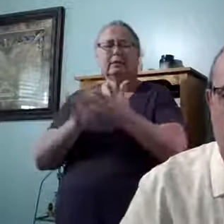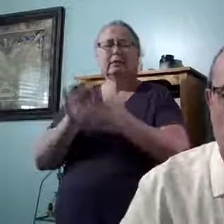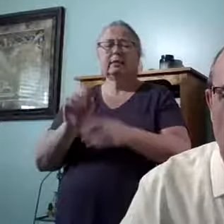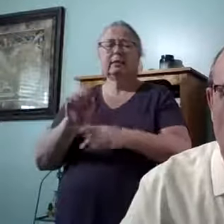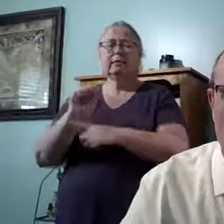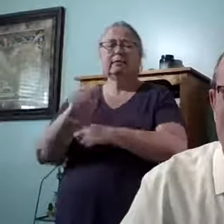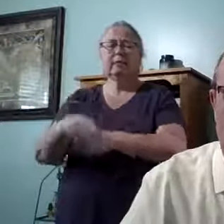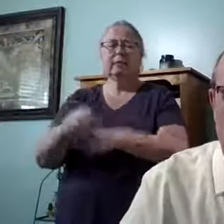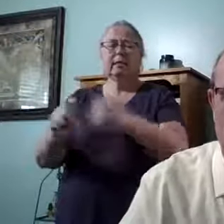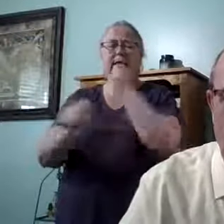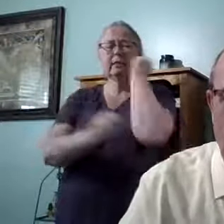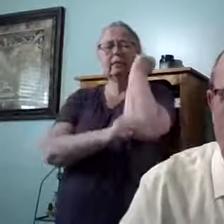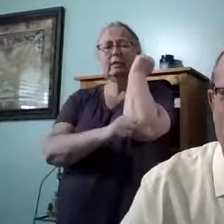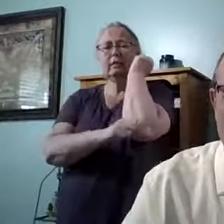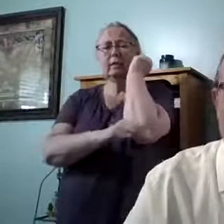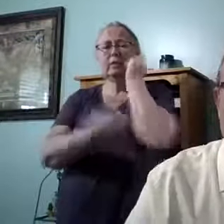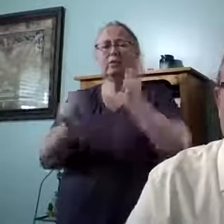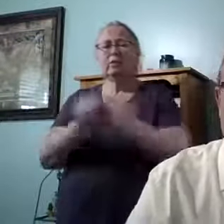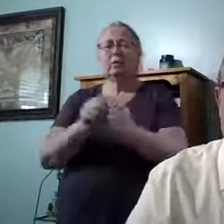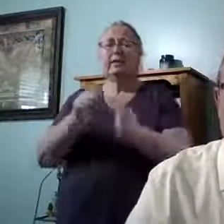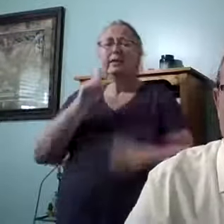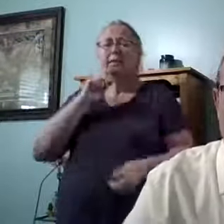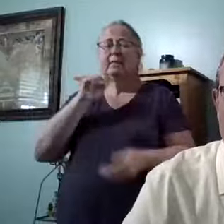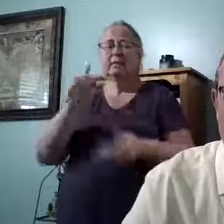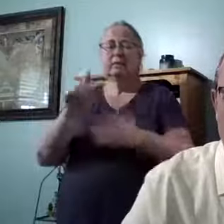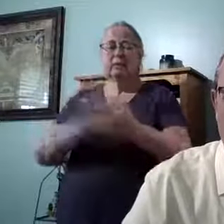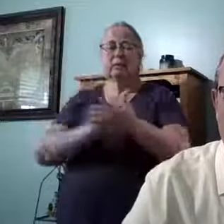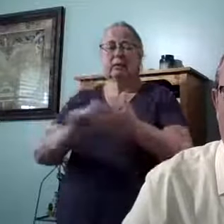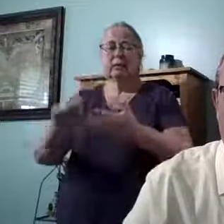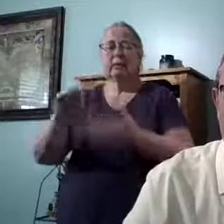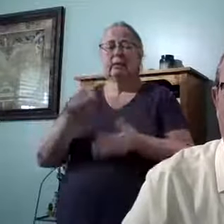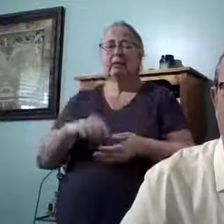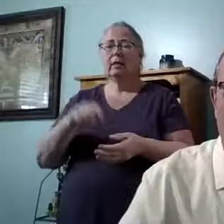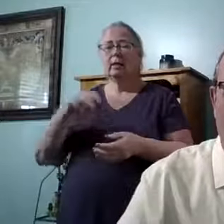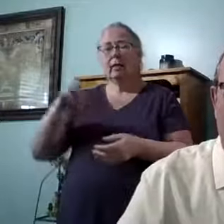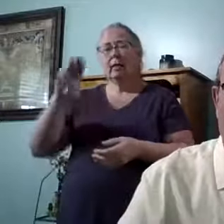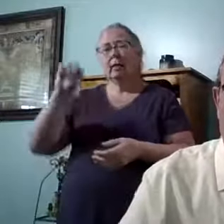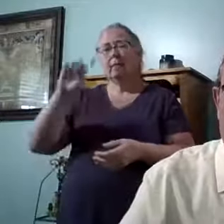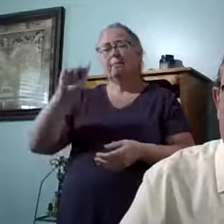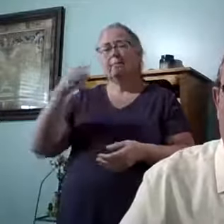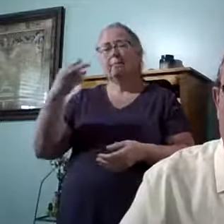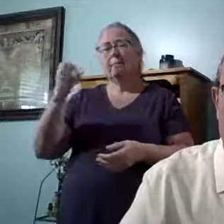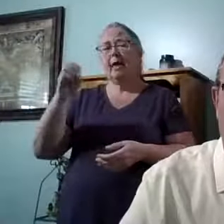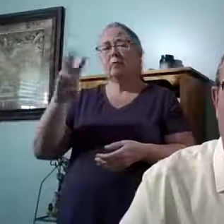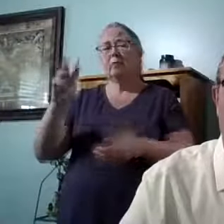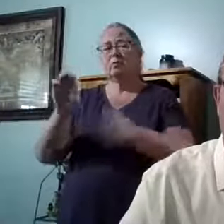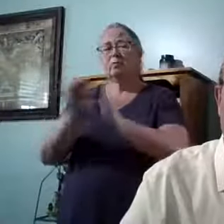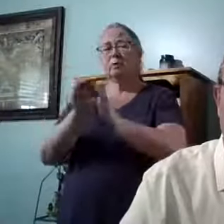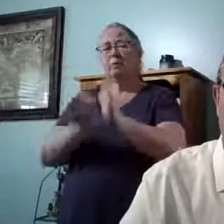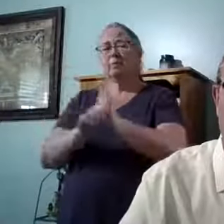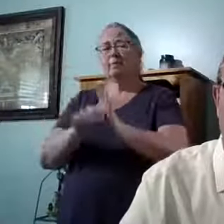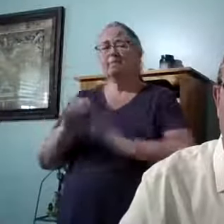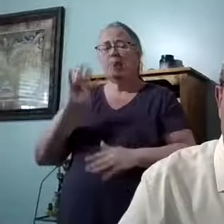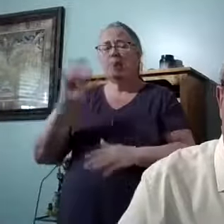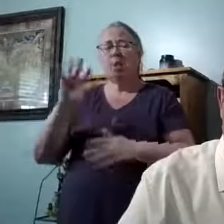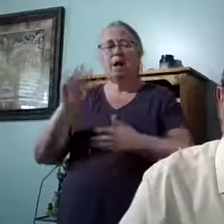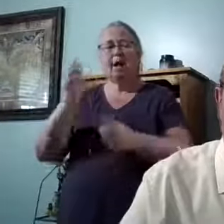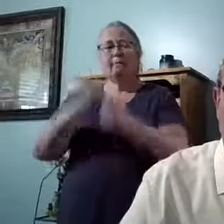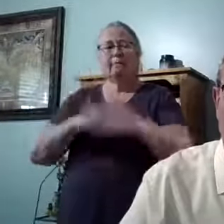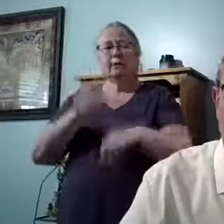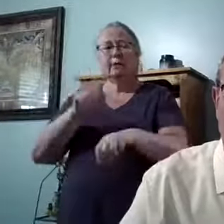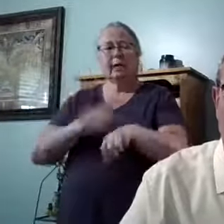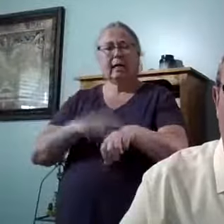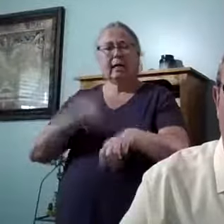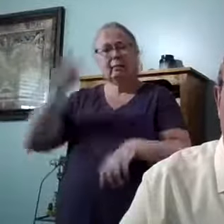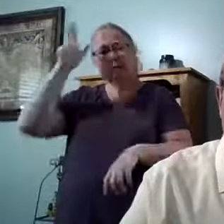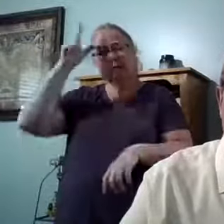temptation with it is written. He said in Matthew chapter four, every time Satan came tempting him when